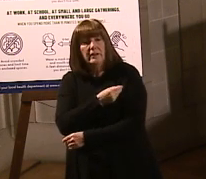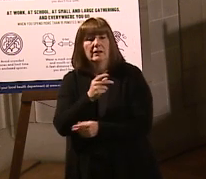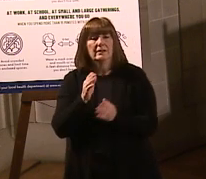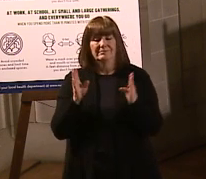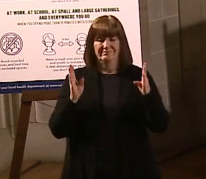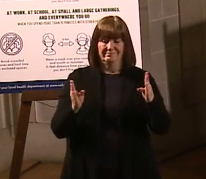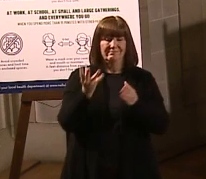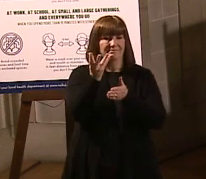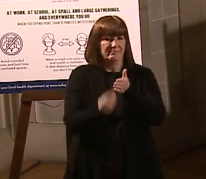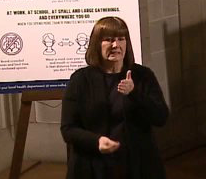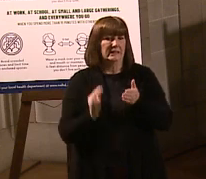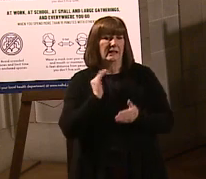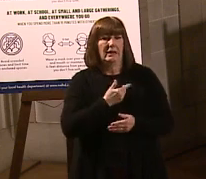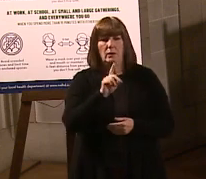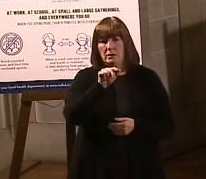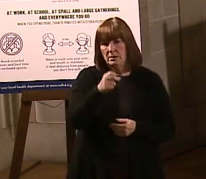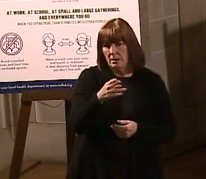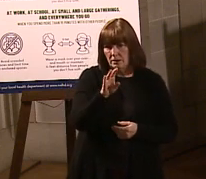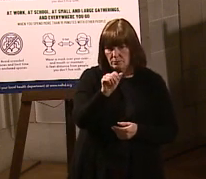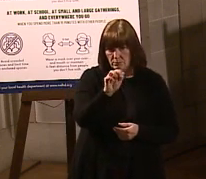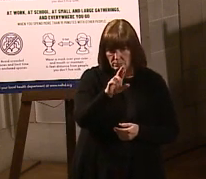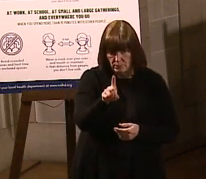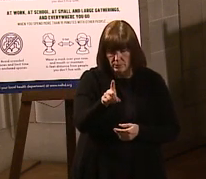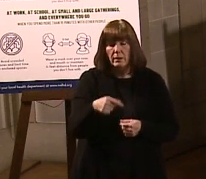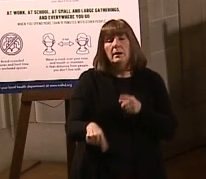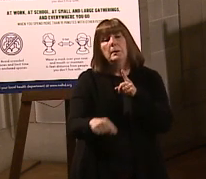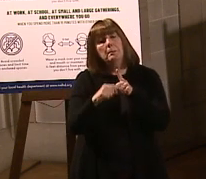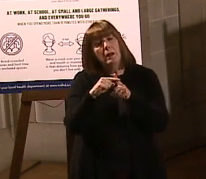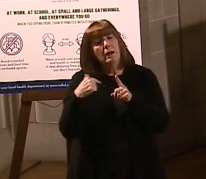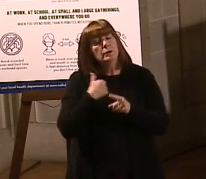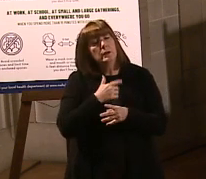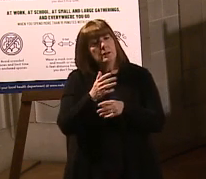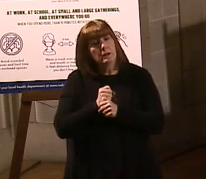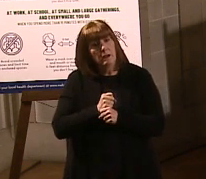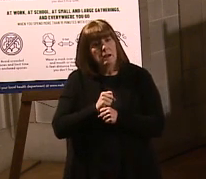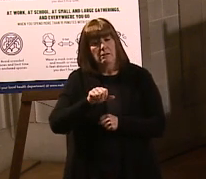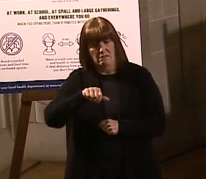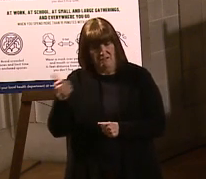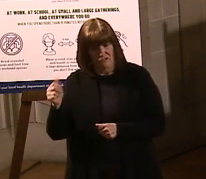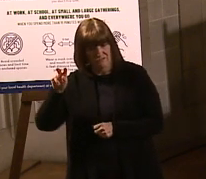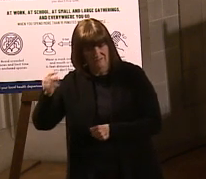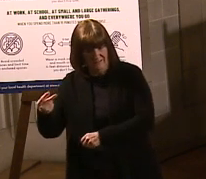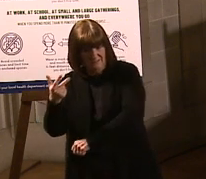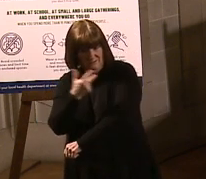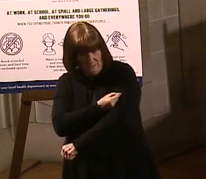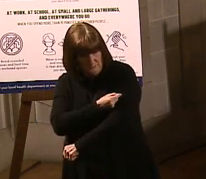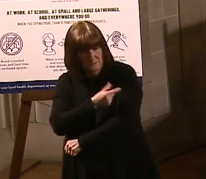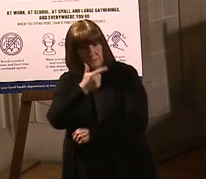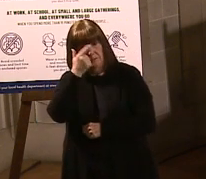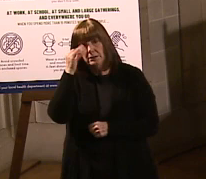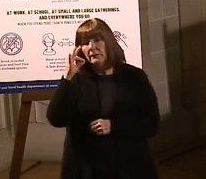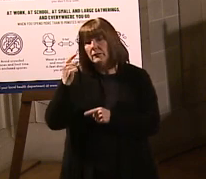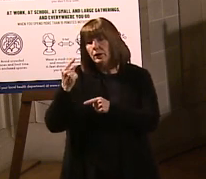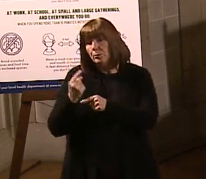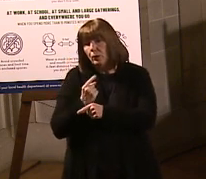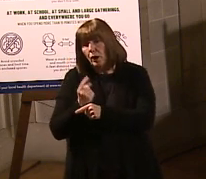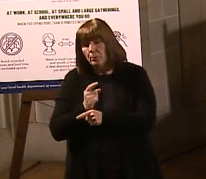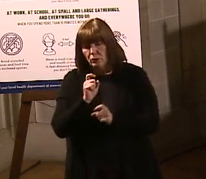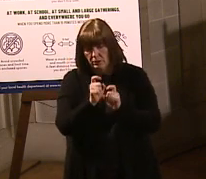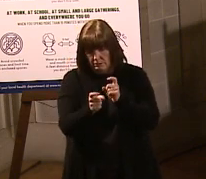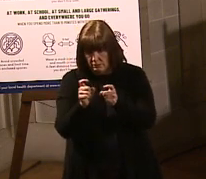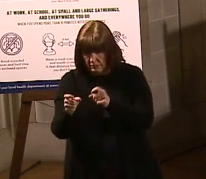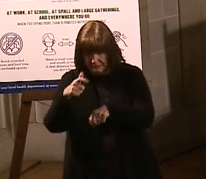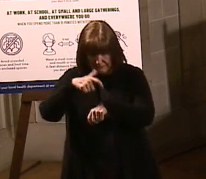Other considerations, in the past week, we have received 46,000 second doses that due to the proper administration interval,